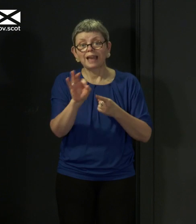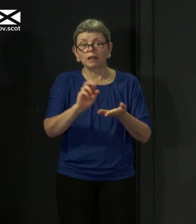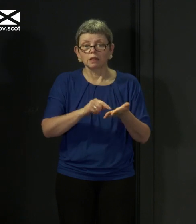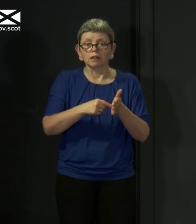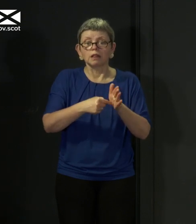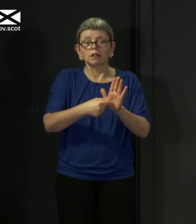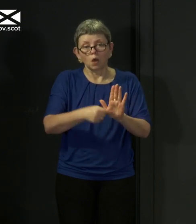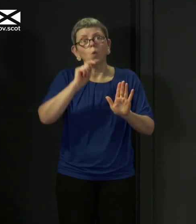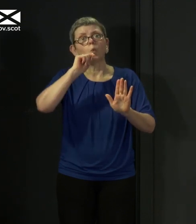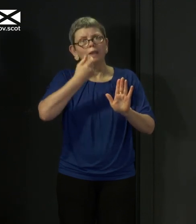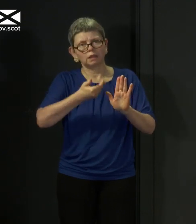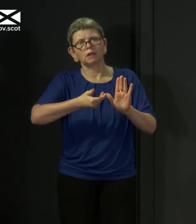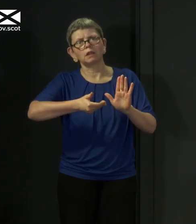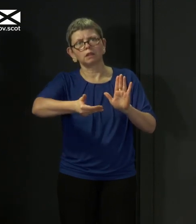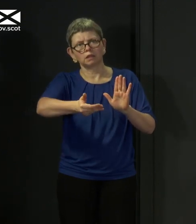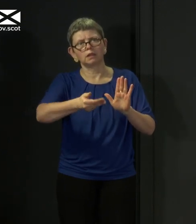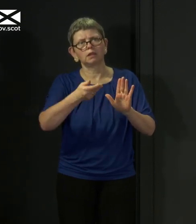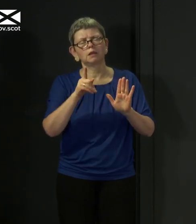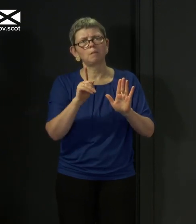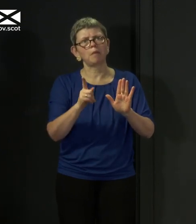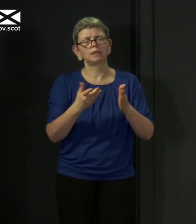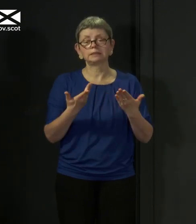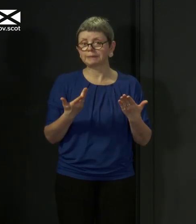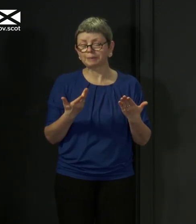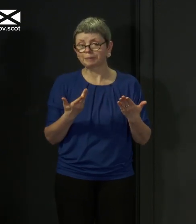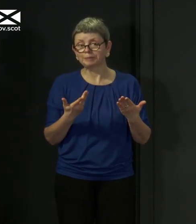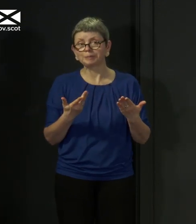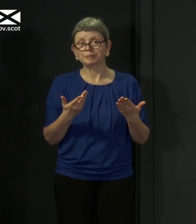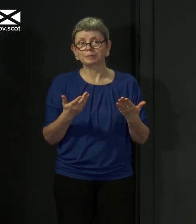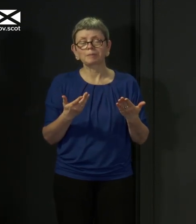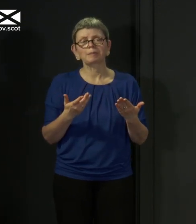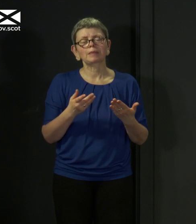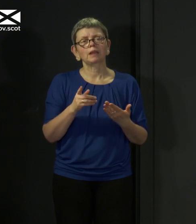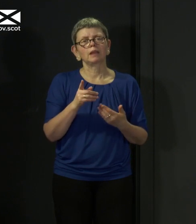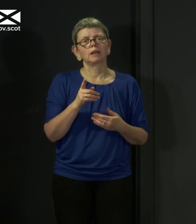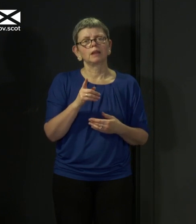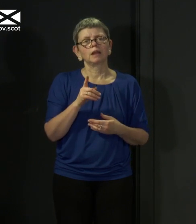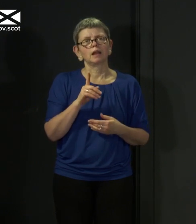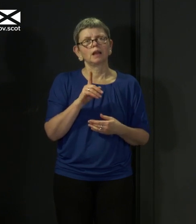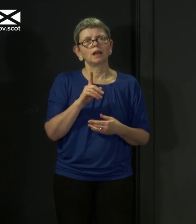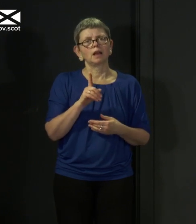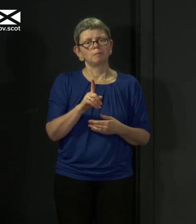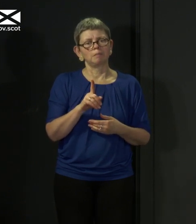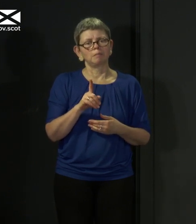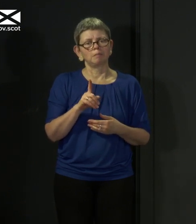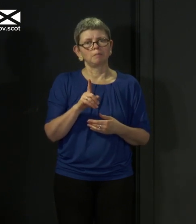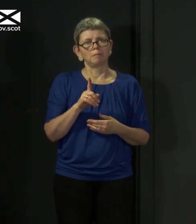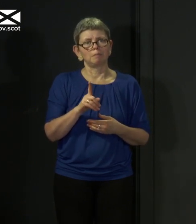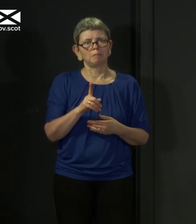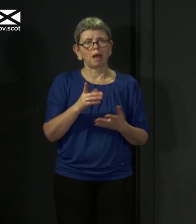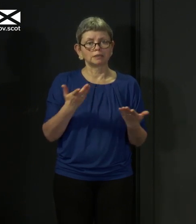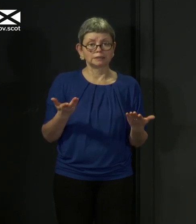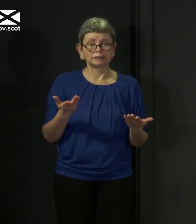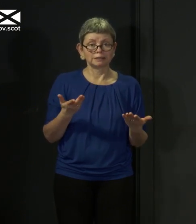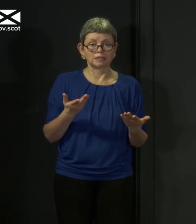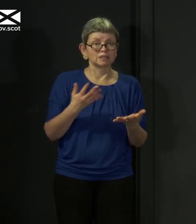this as we can, but ahead of us being able to do that, some of my answers to these questions will continue to be.